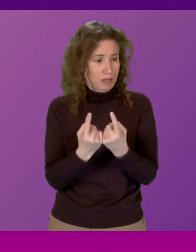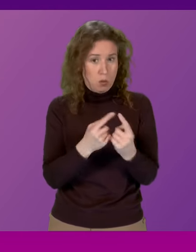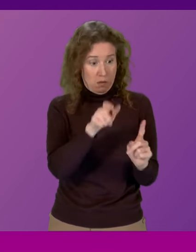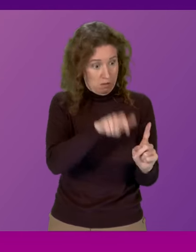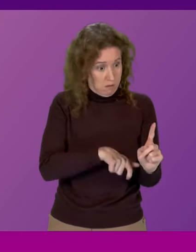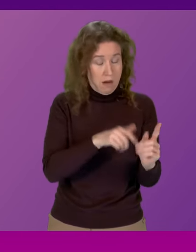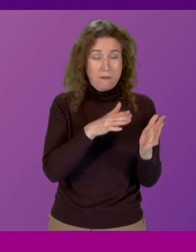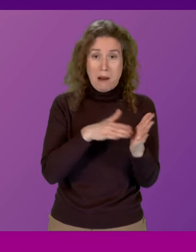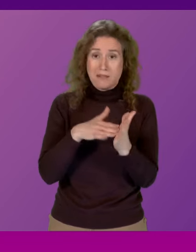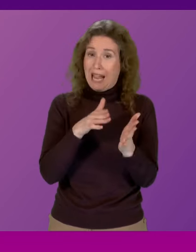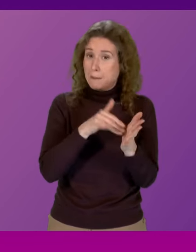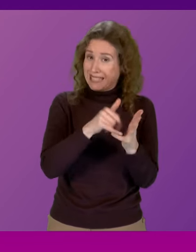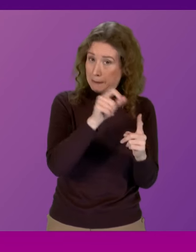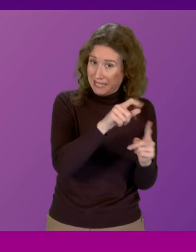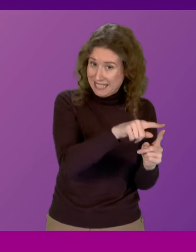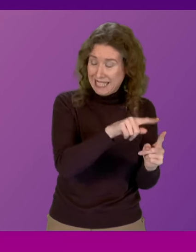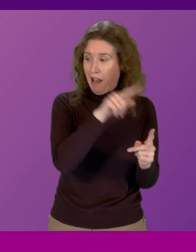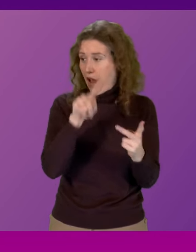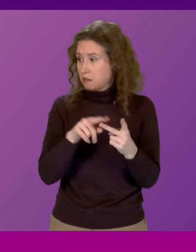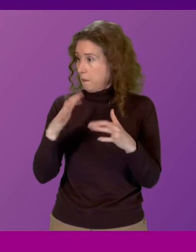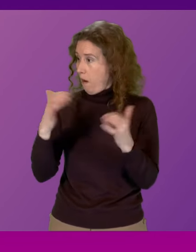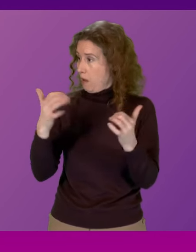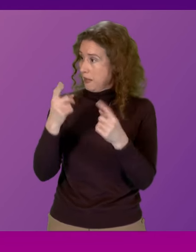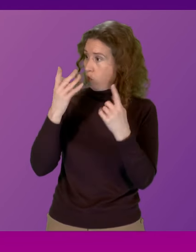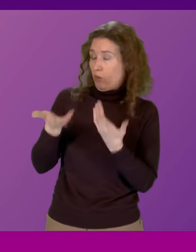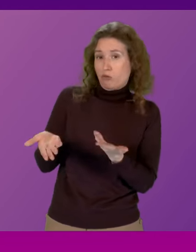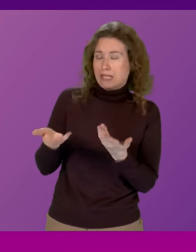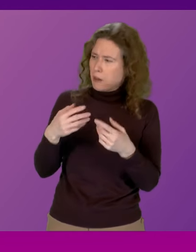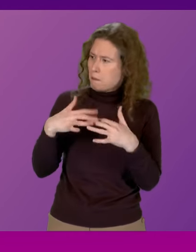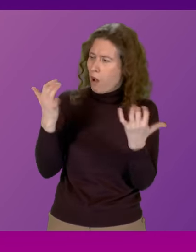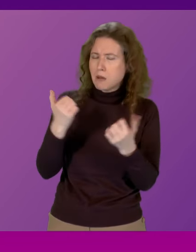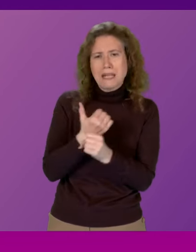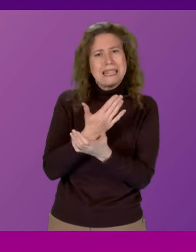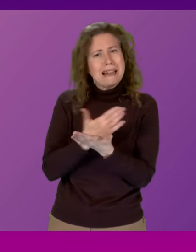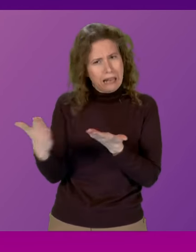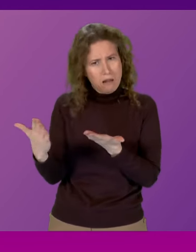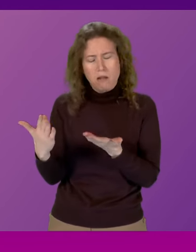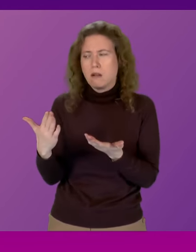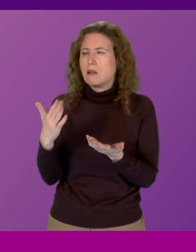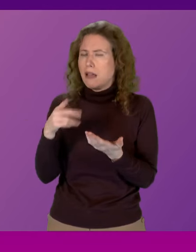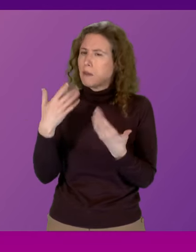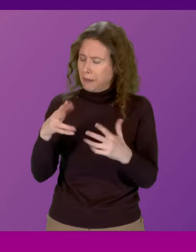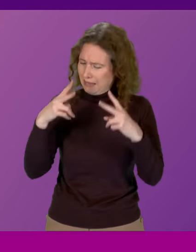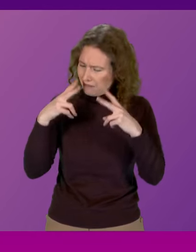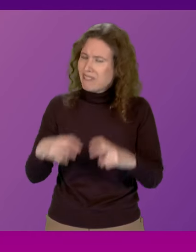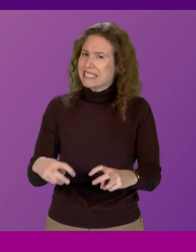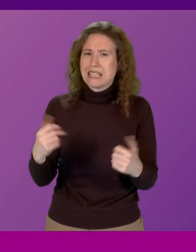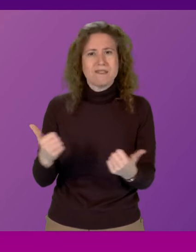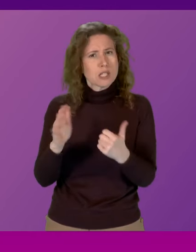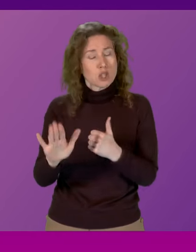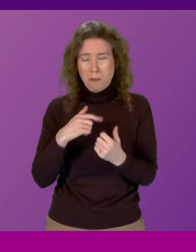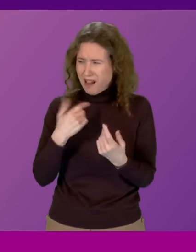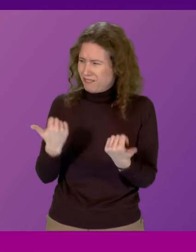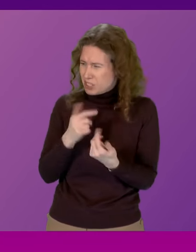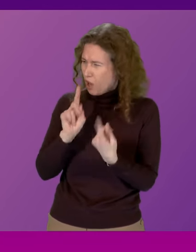an MSP and, indeed, the parliamentary authorities. And, of course, the Parliament have made it clear that they have investigated the matter. But I have actually